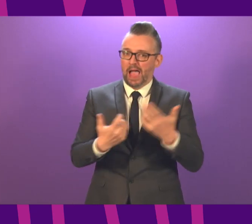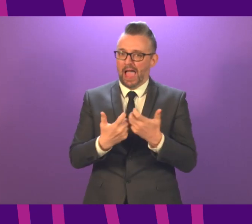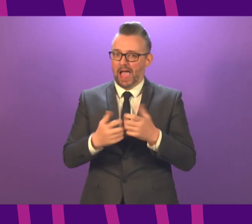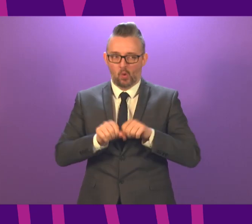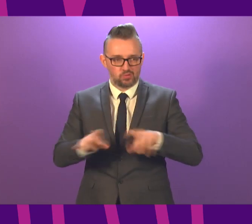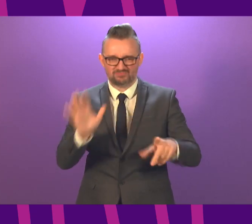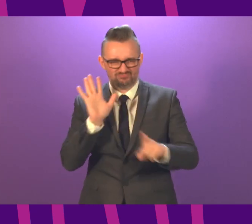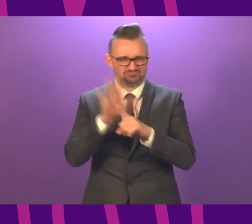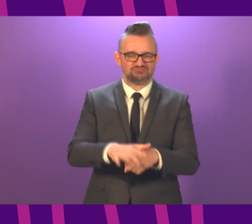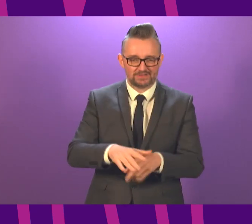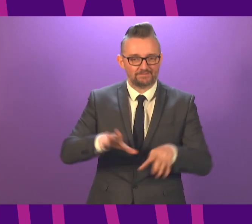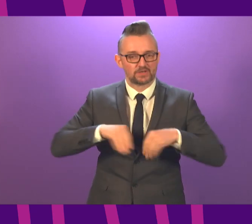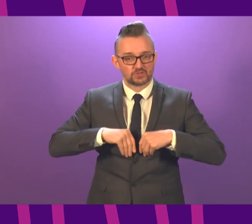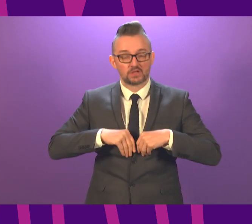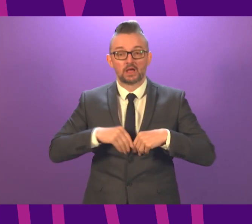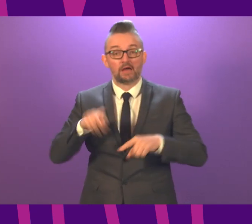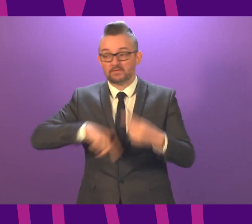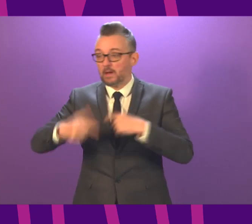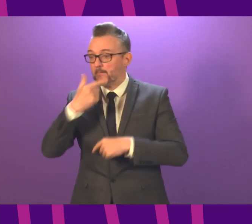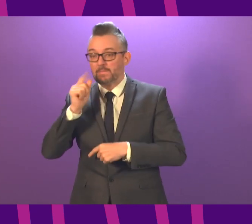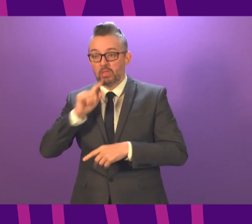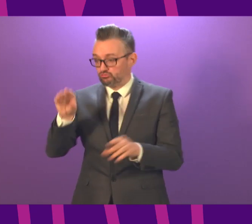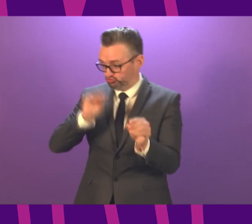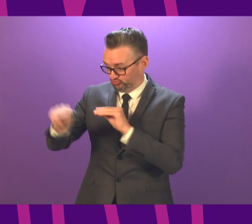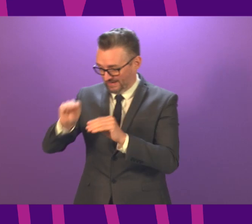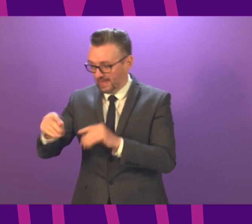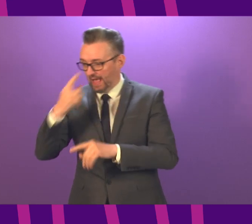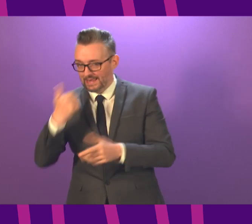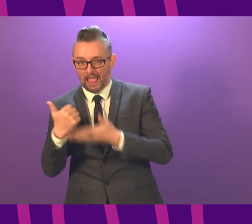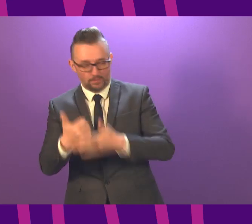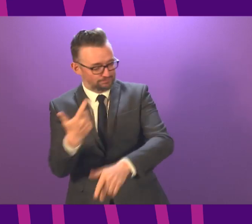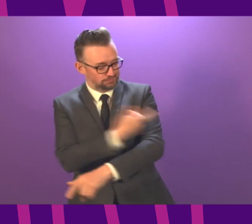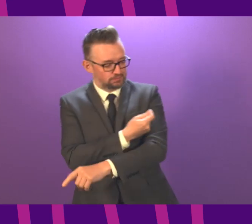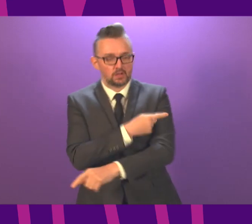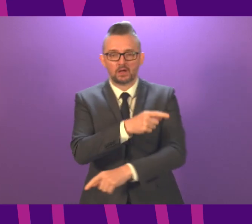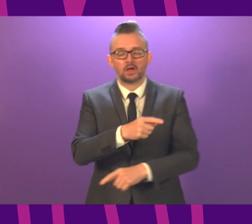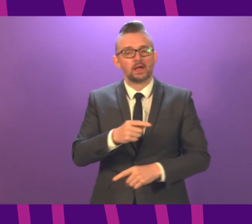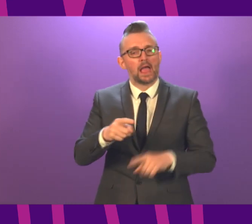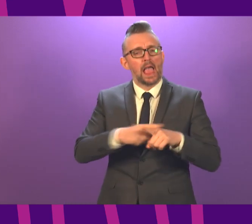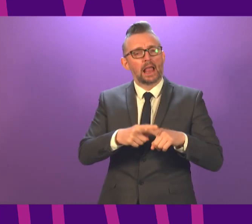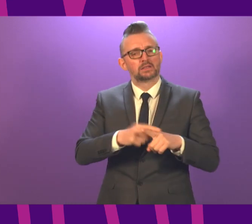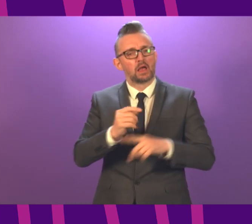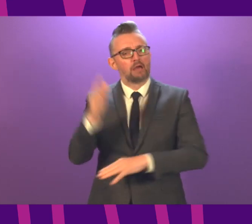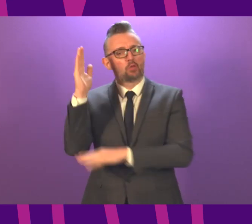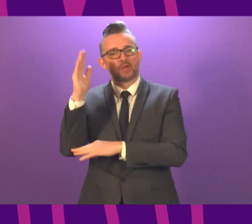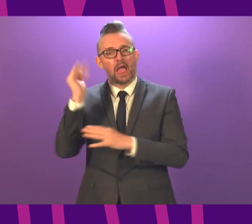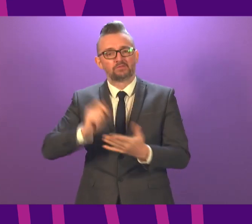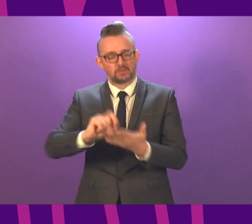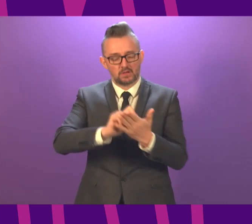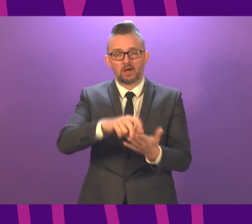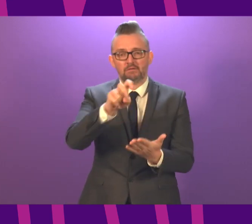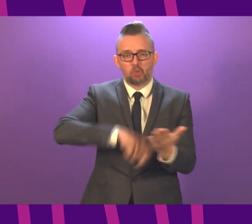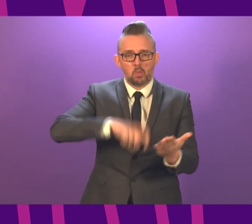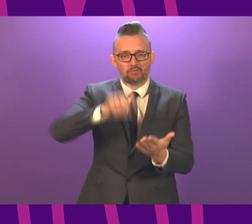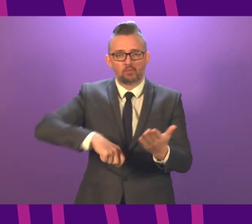having people trained to inoculate and assist the process is of great importance. In England, volunteers are being put off by having to complete 21